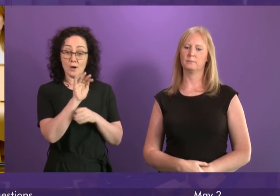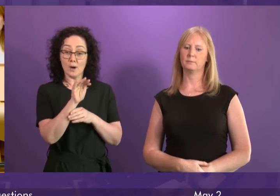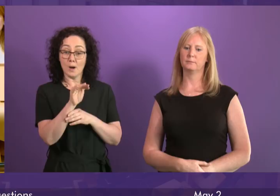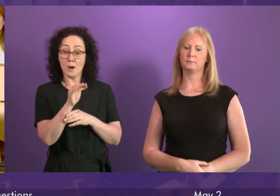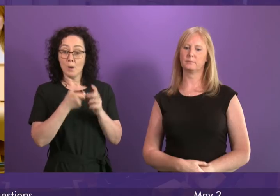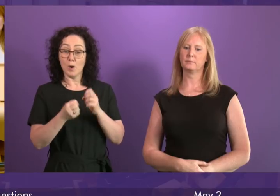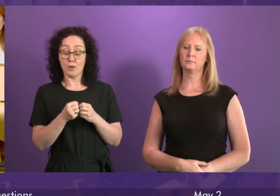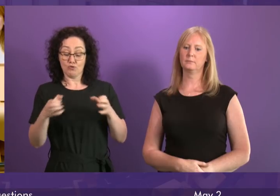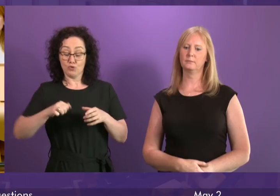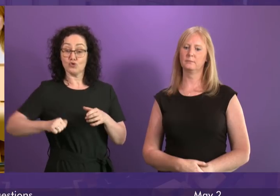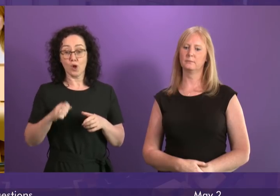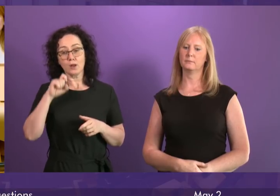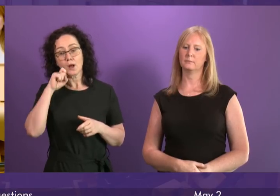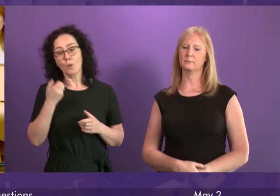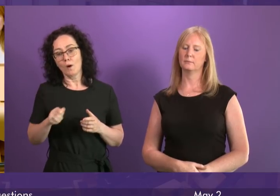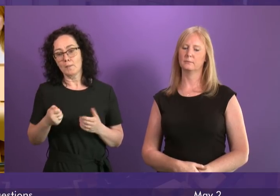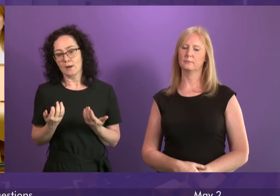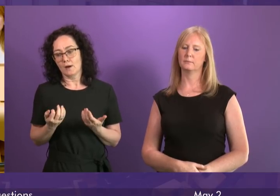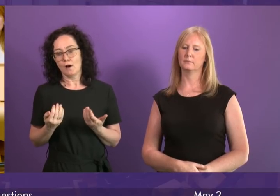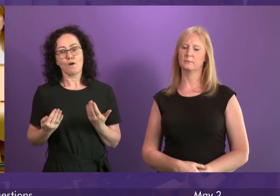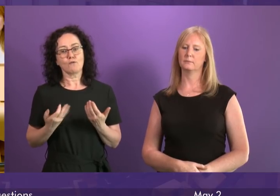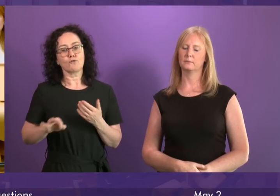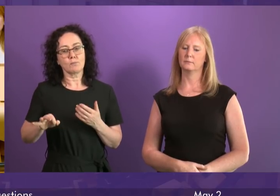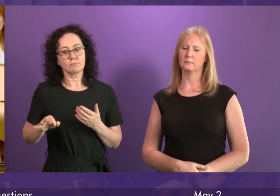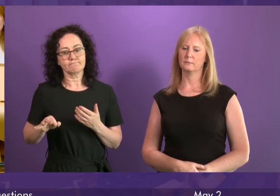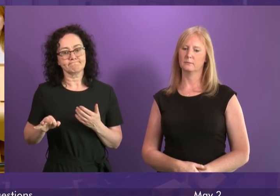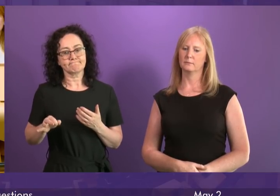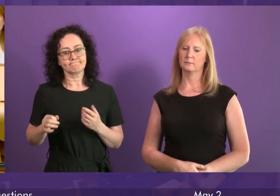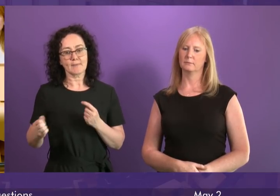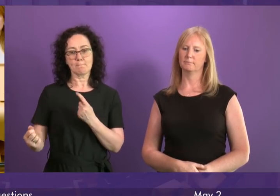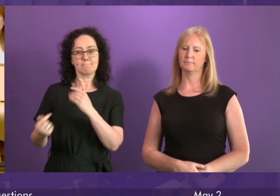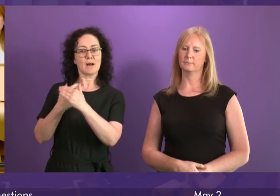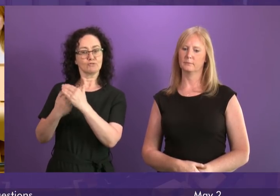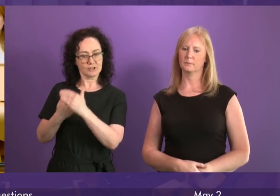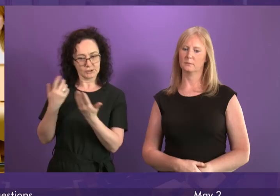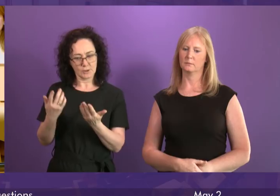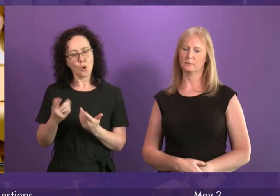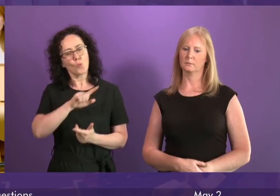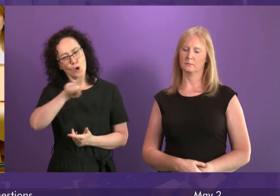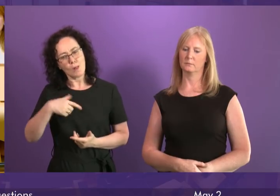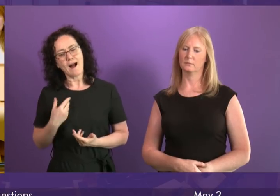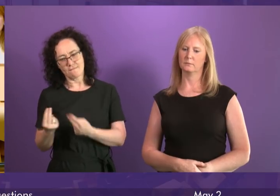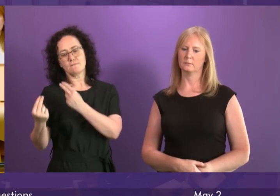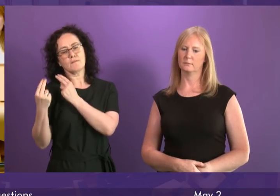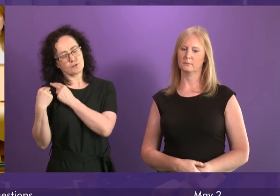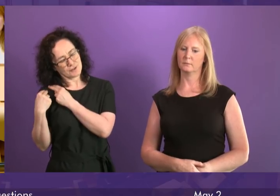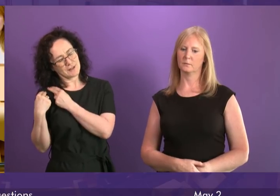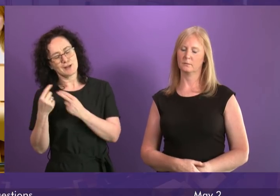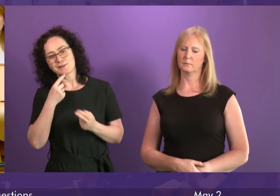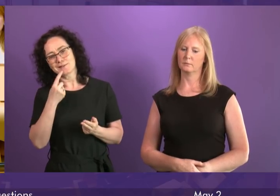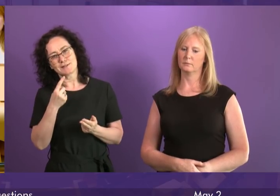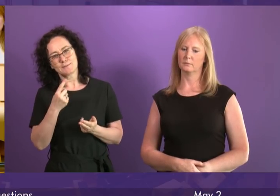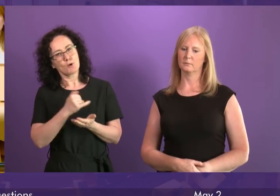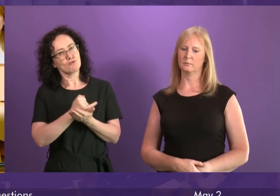it is essential for our future prosperity and delivery of our public services we all of us in my view have a duty to dispel the many myths about